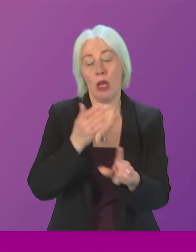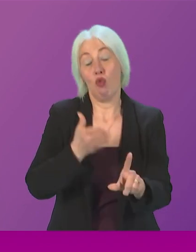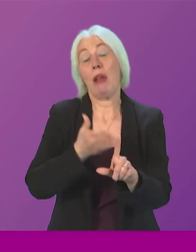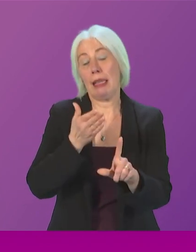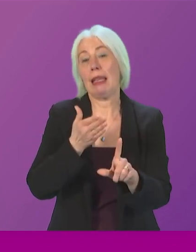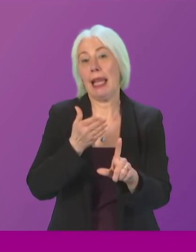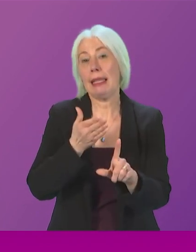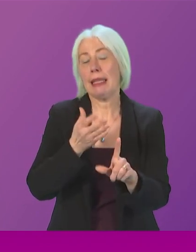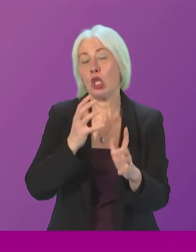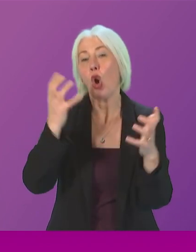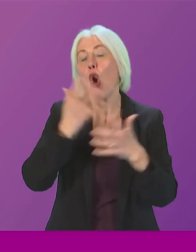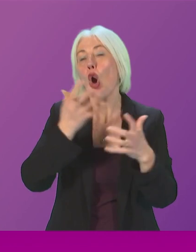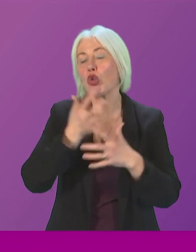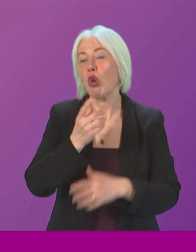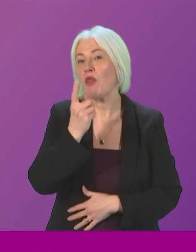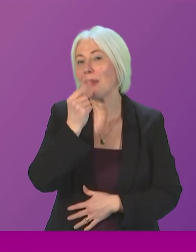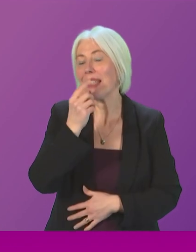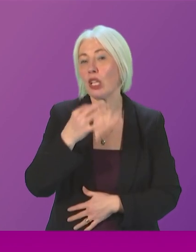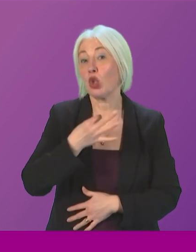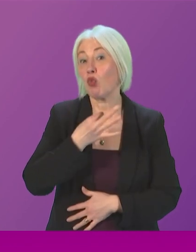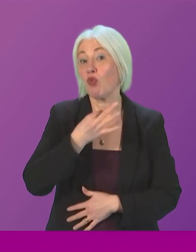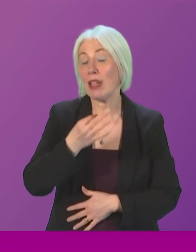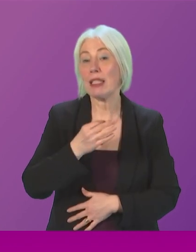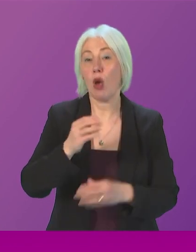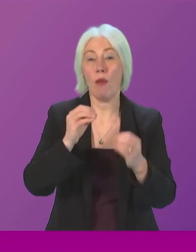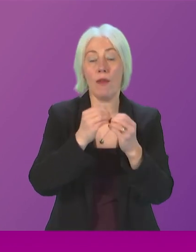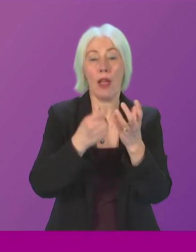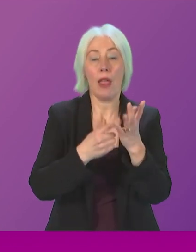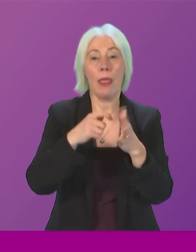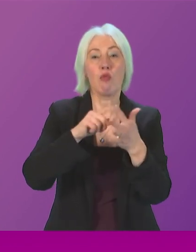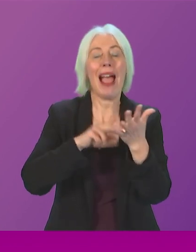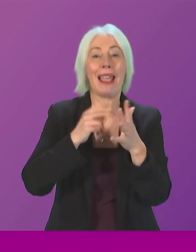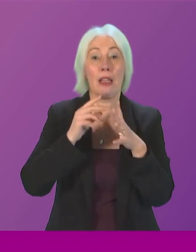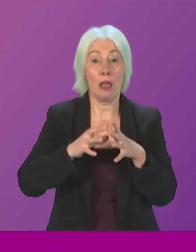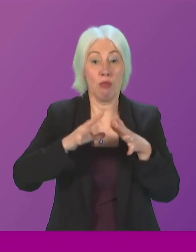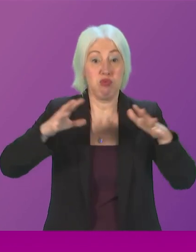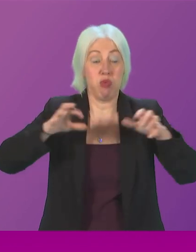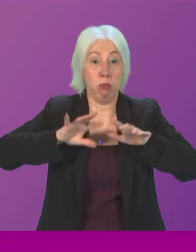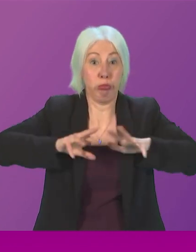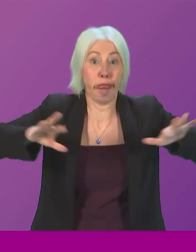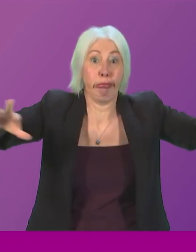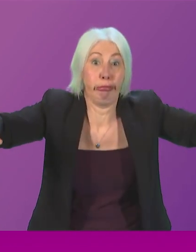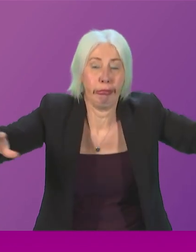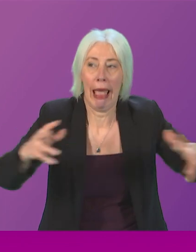the concerns about the potential risk of uncontrolled bracken the difficulties associated with its control particularly here